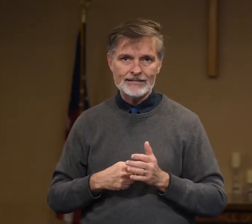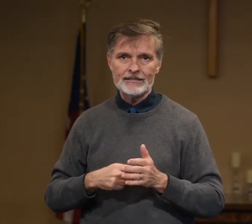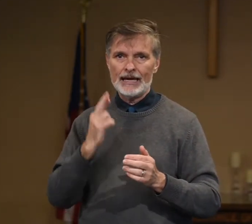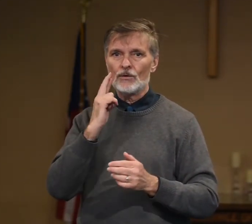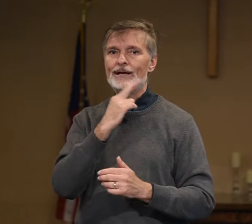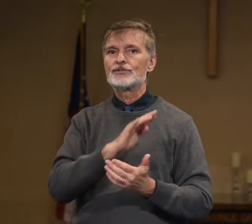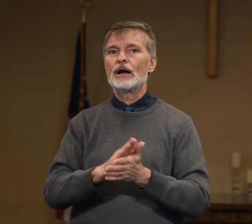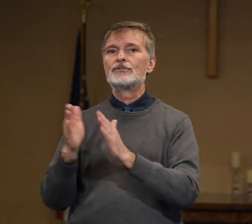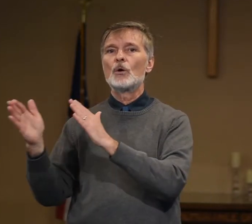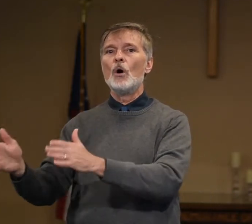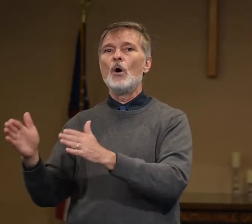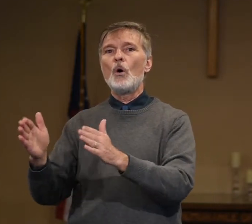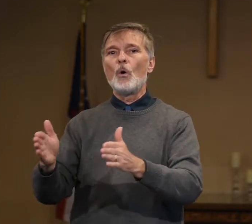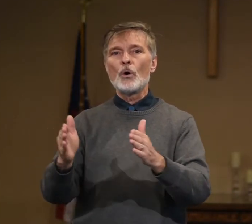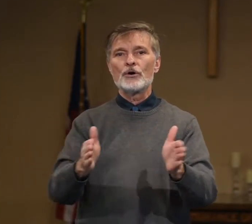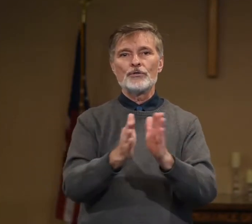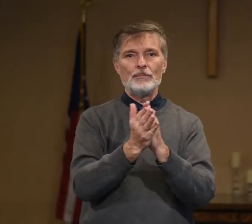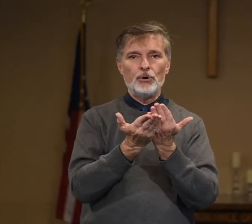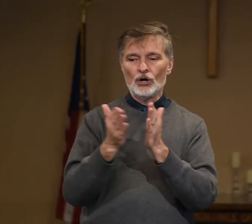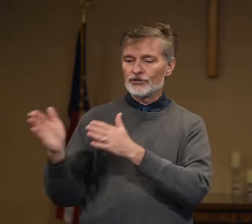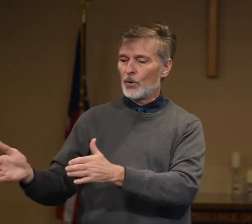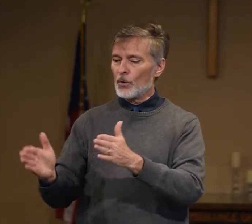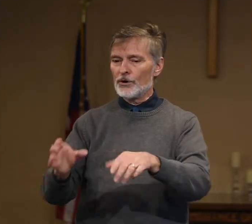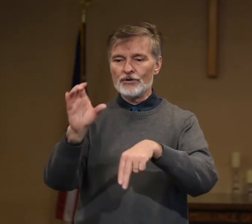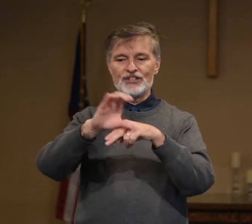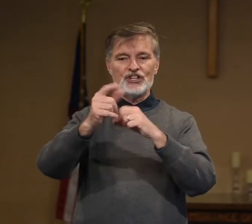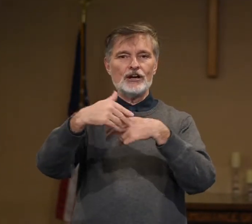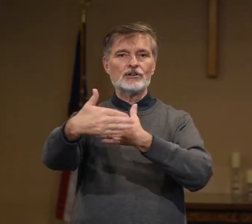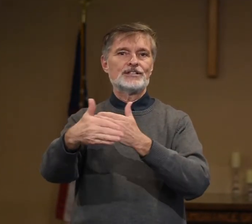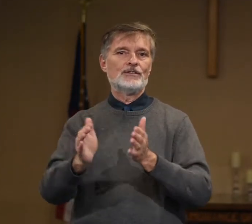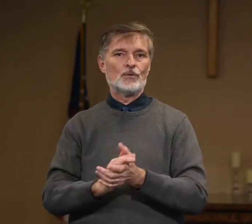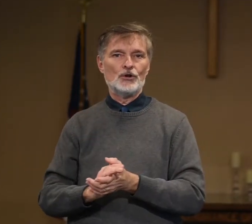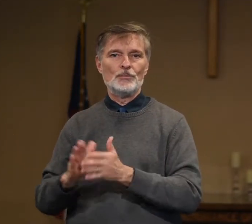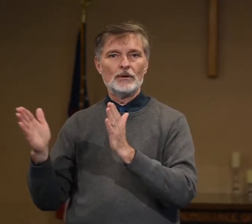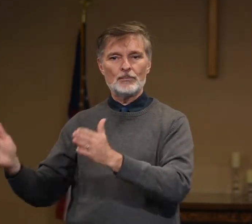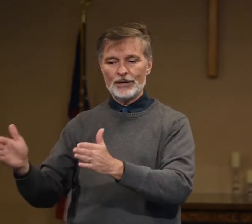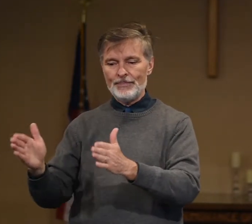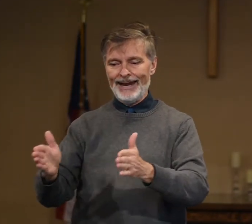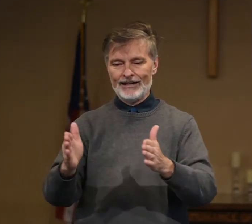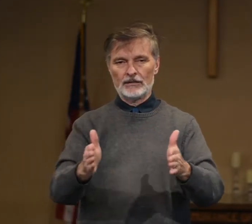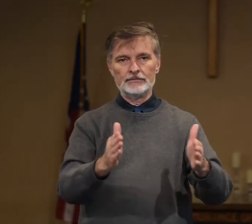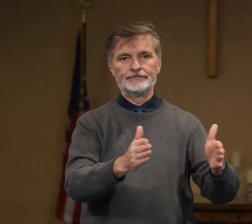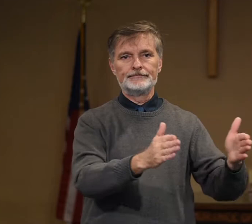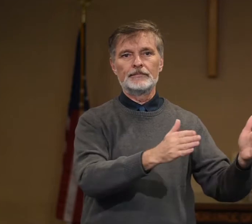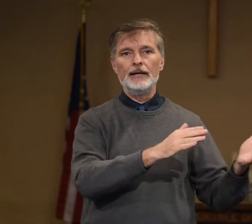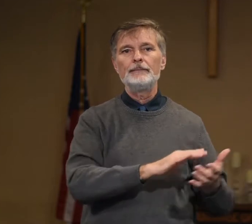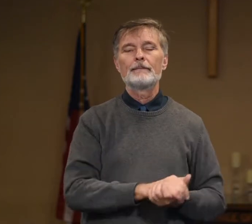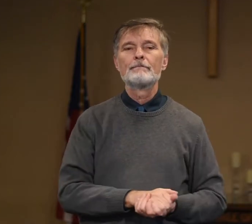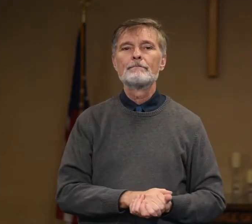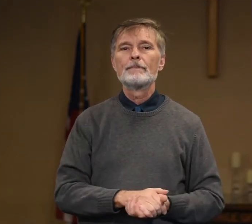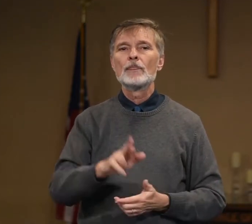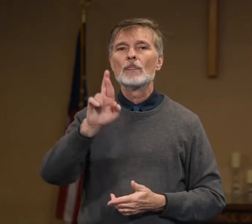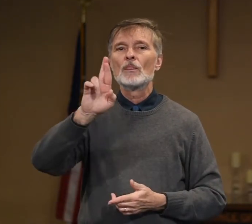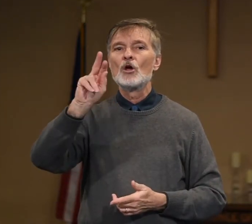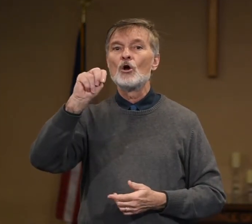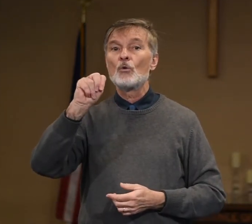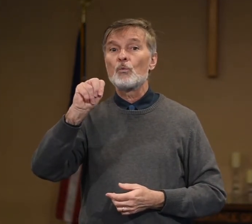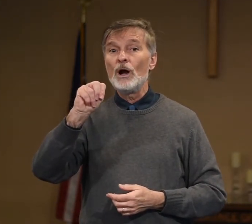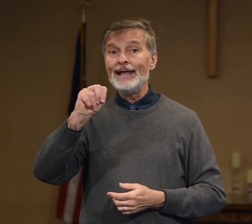at a restaurant. So order the books. Order the chairs in the room. Prepare. Okay. Run